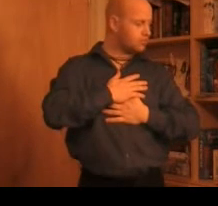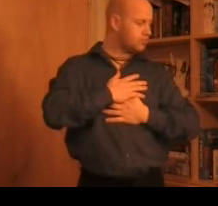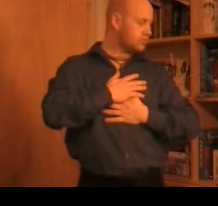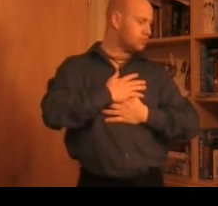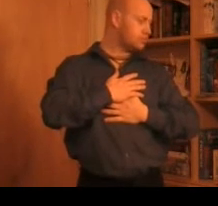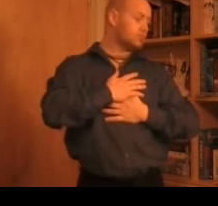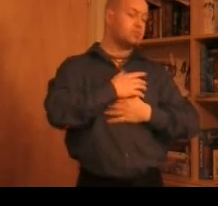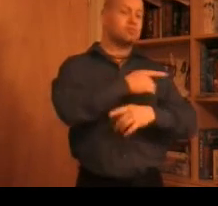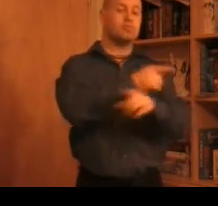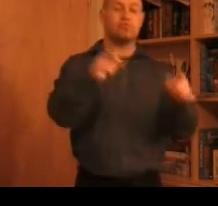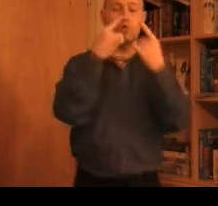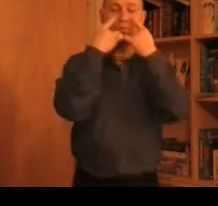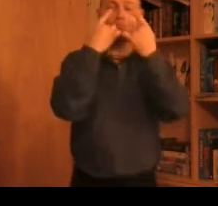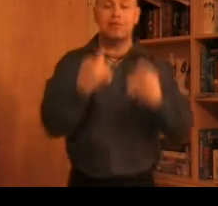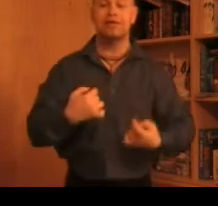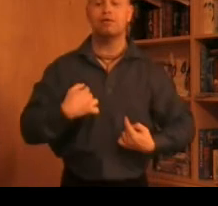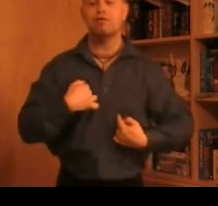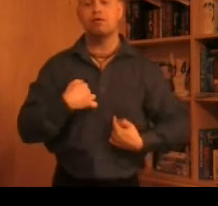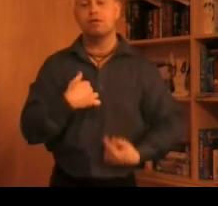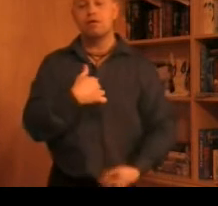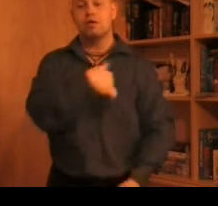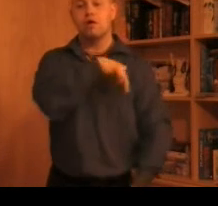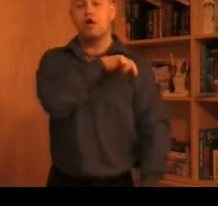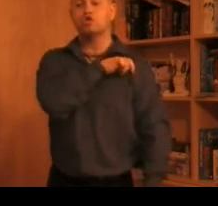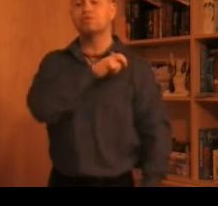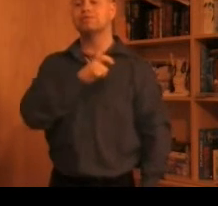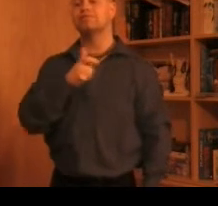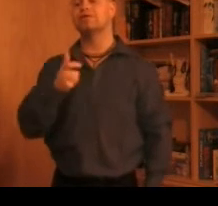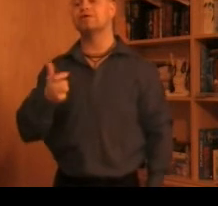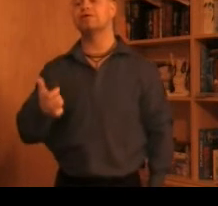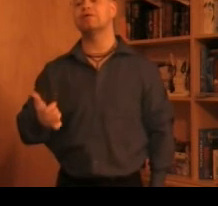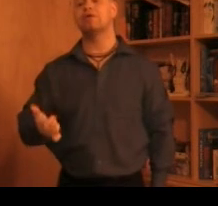Don't cry for me Argentina Don't cry for